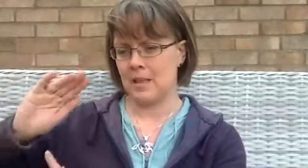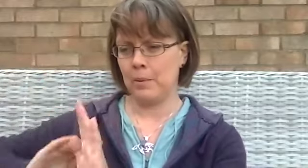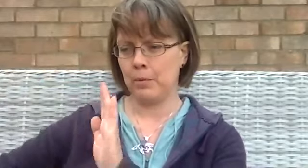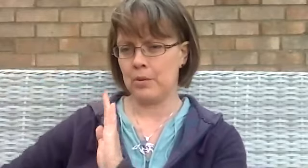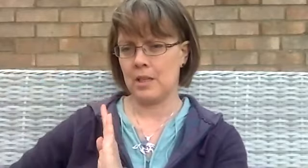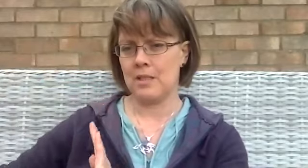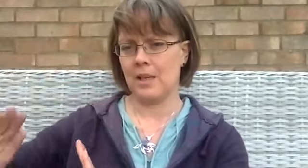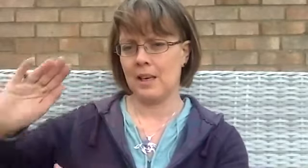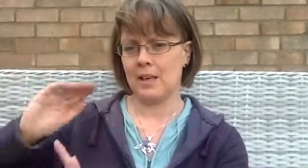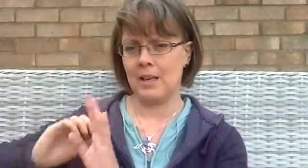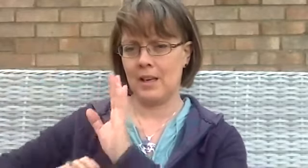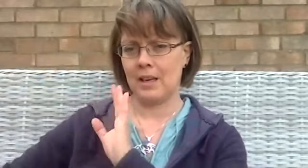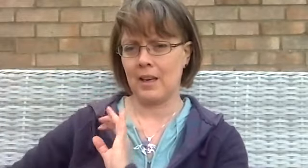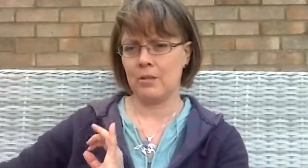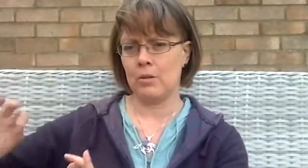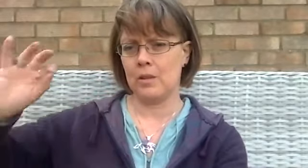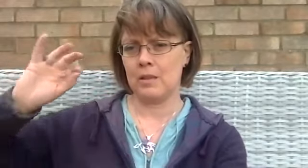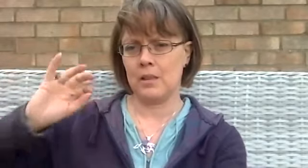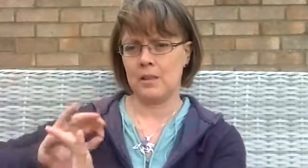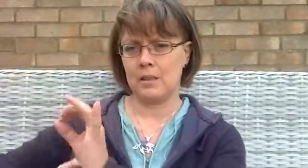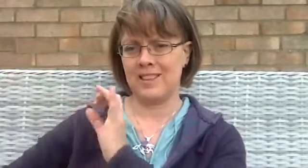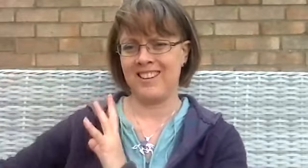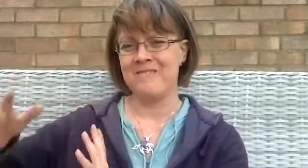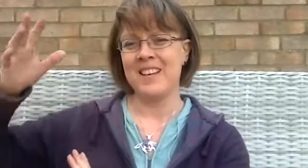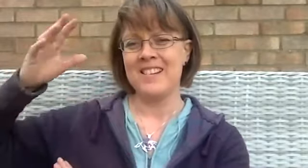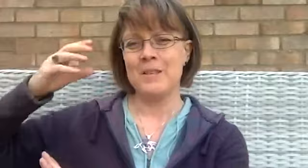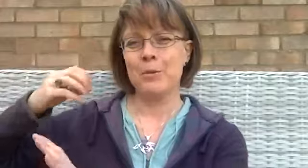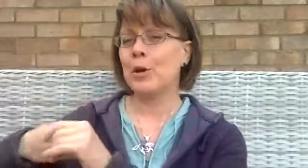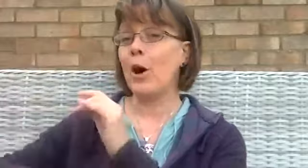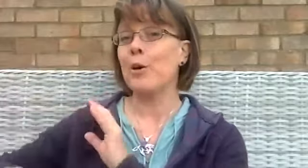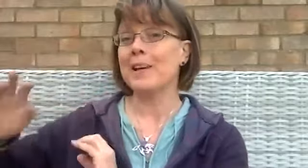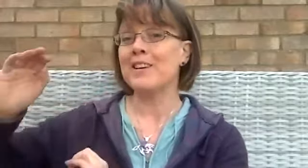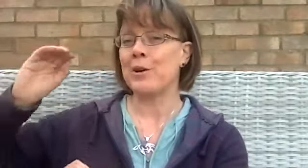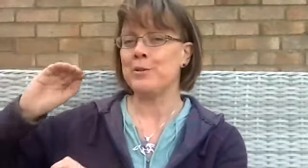This is calming code.